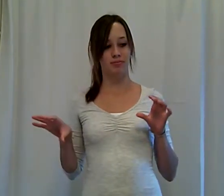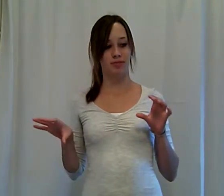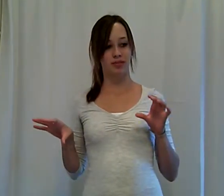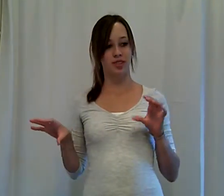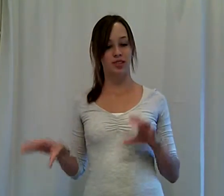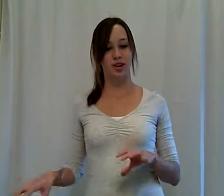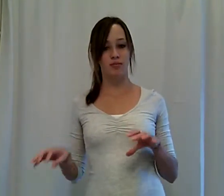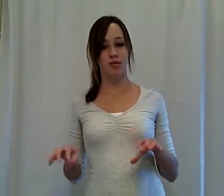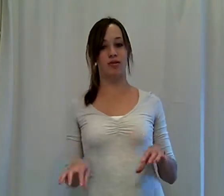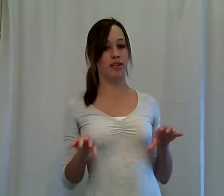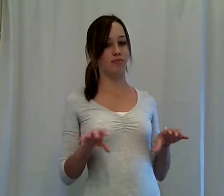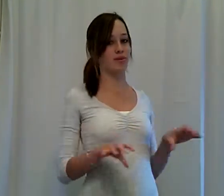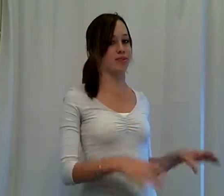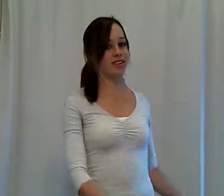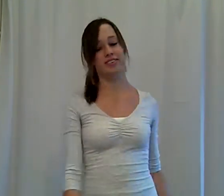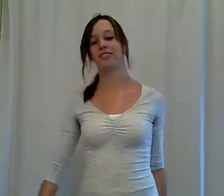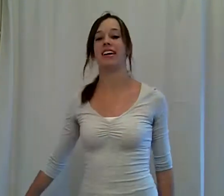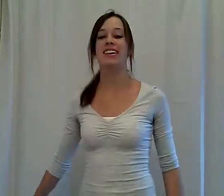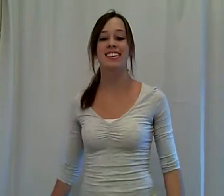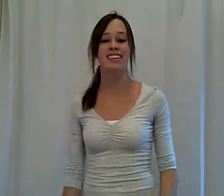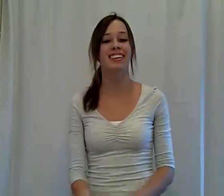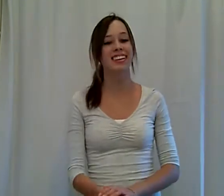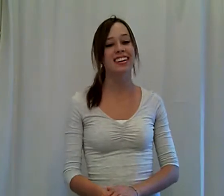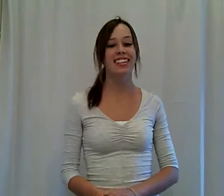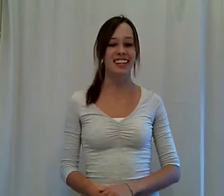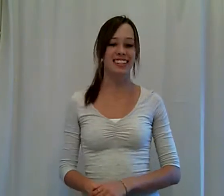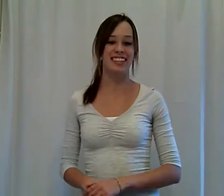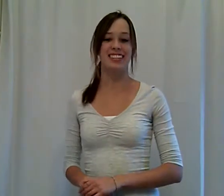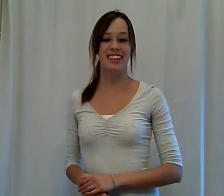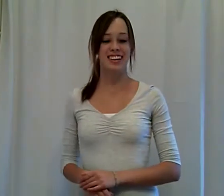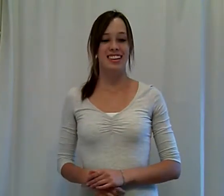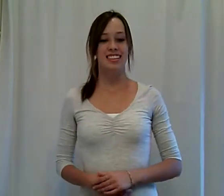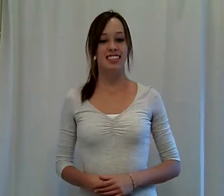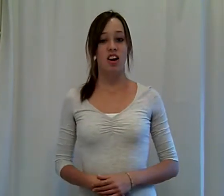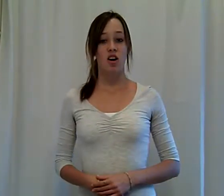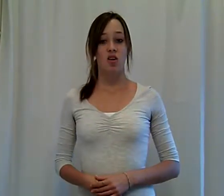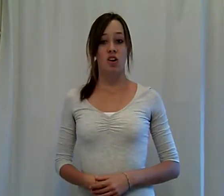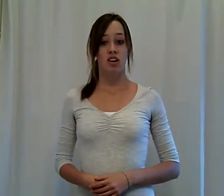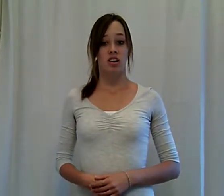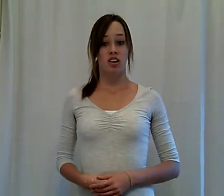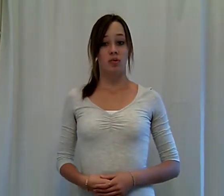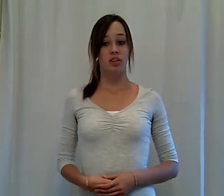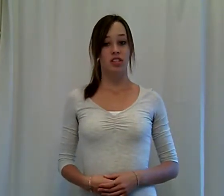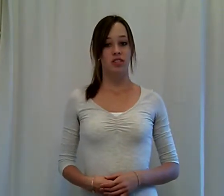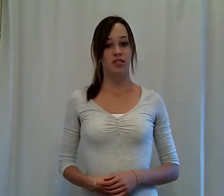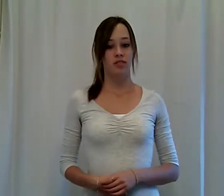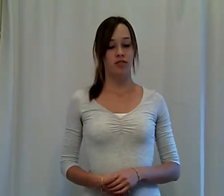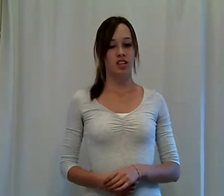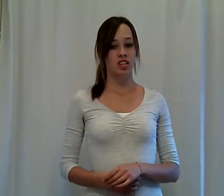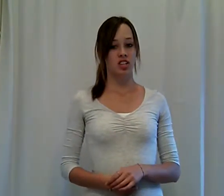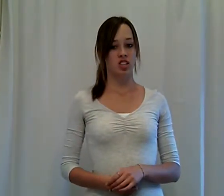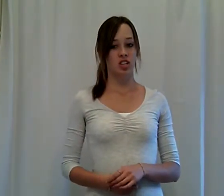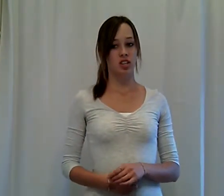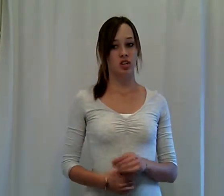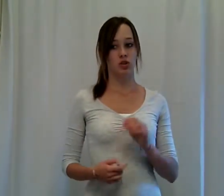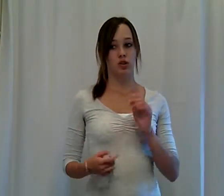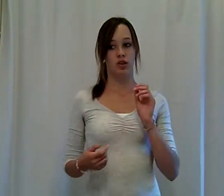The song Perfect by Pink. Okay, that's it. So we just finished in tutorial